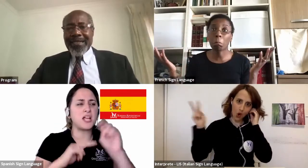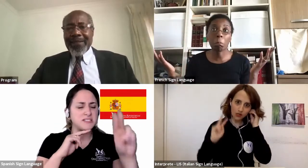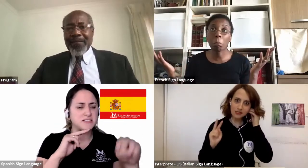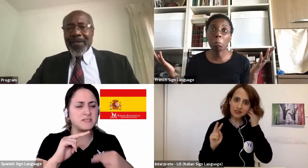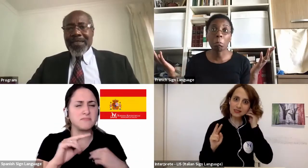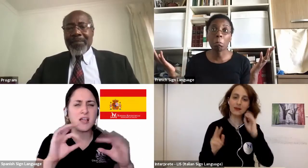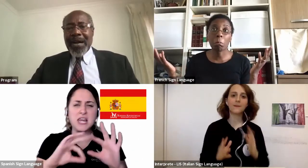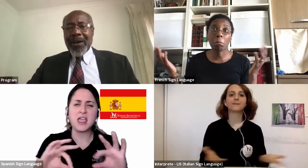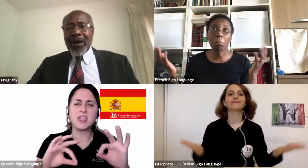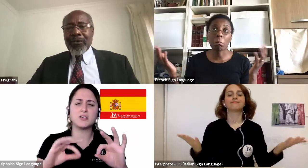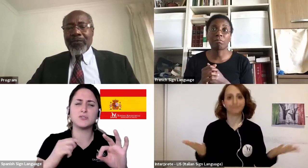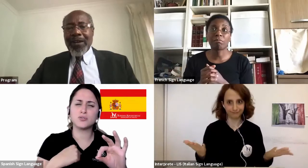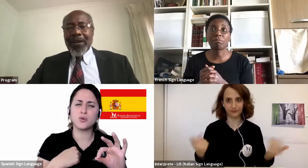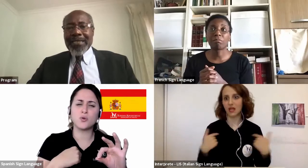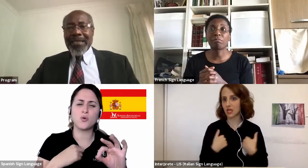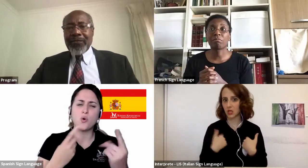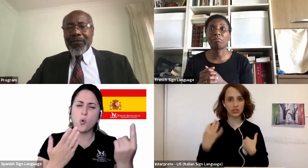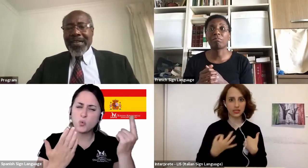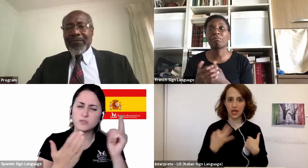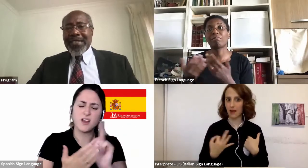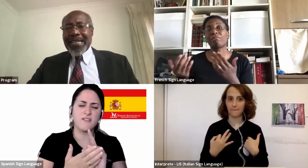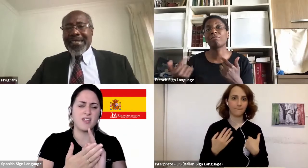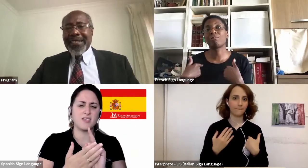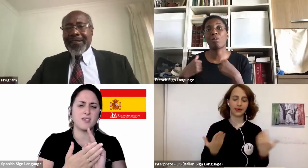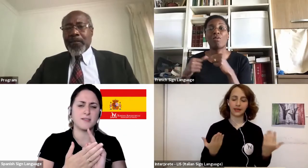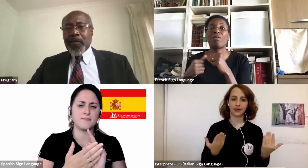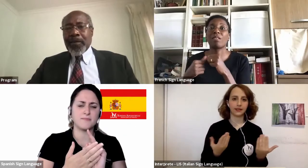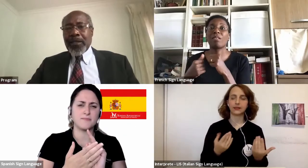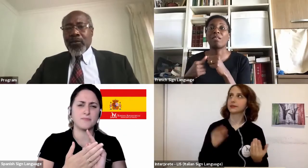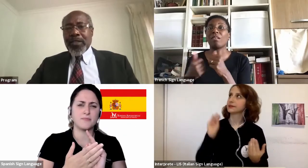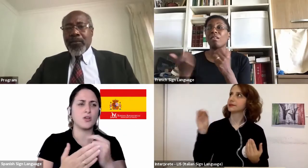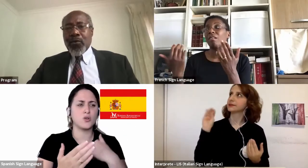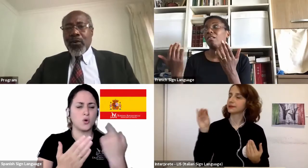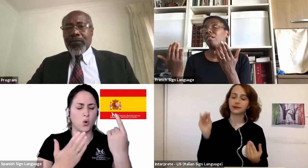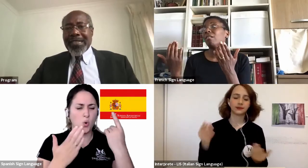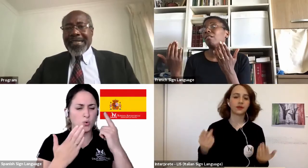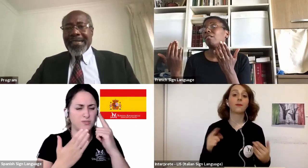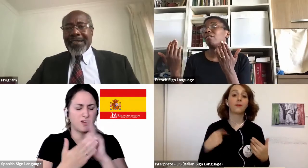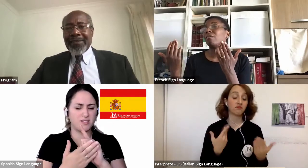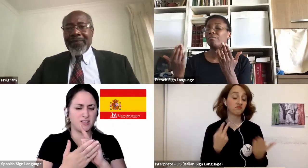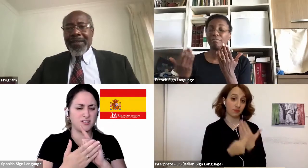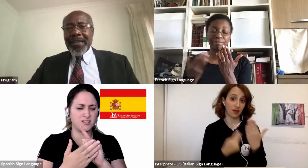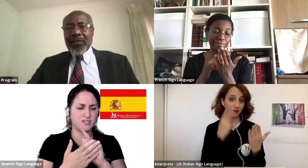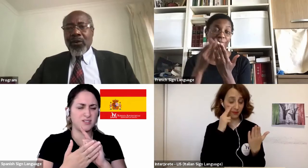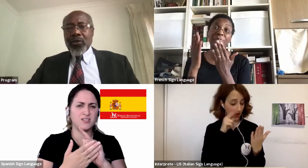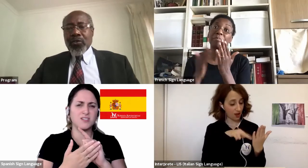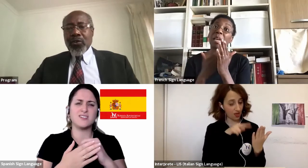read. Somehow I would find myself gravitating to the book of Daniel and also